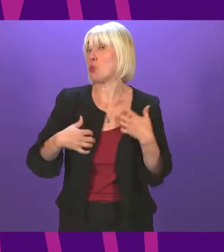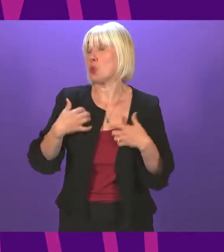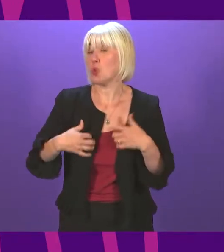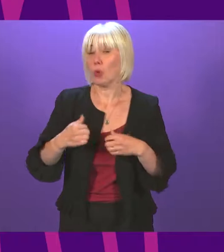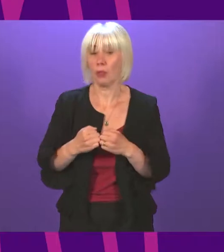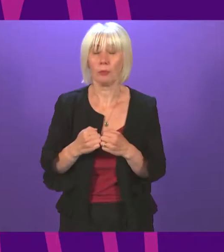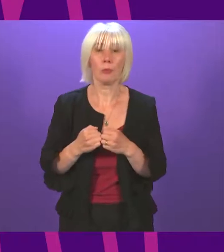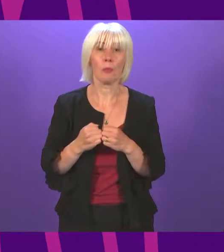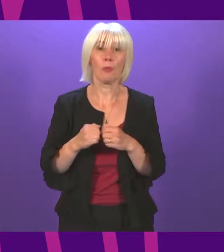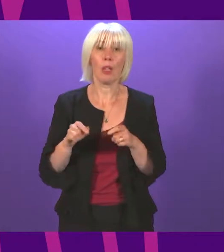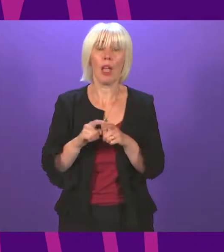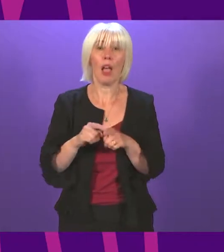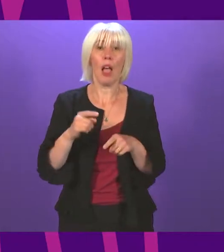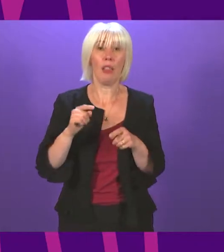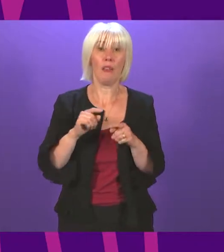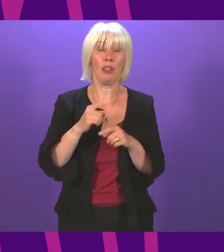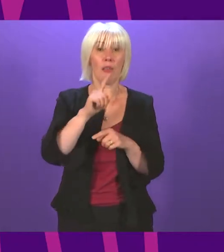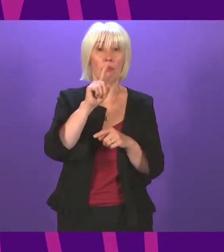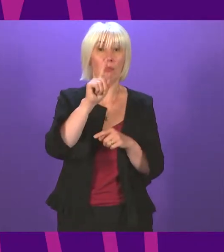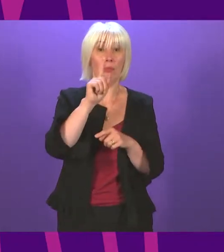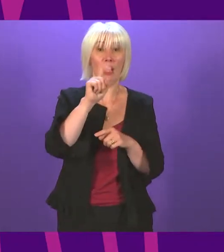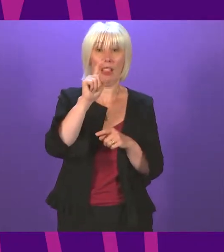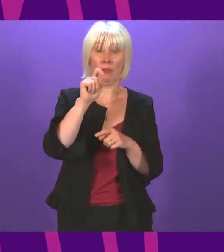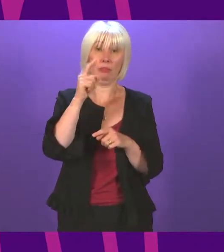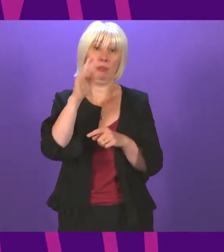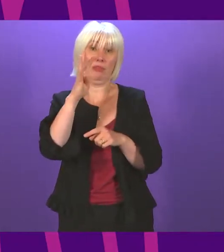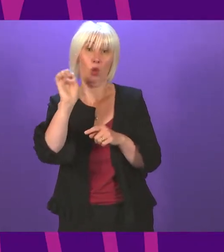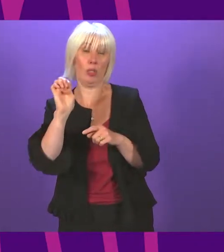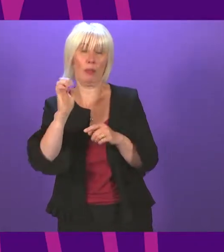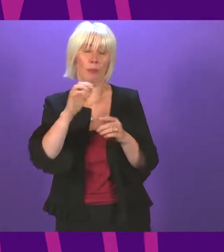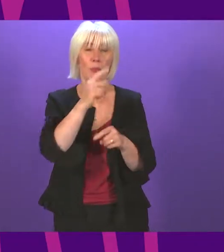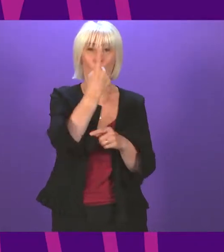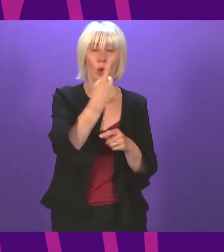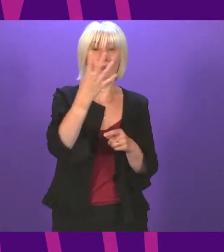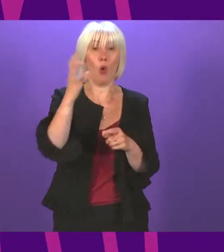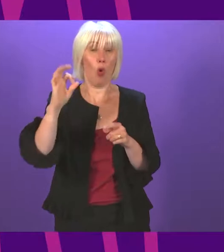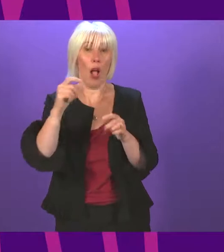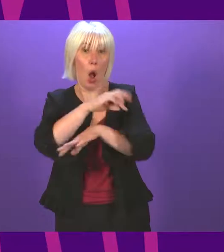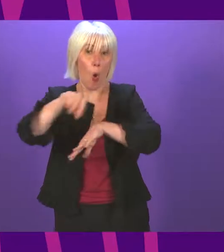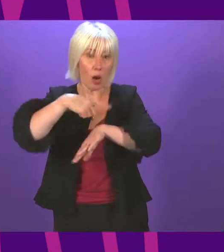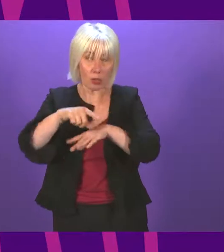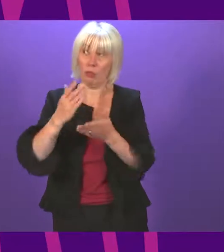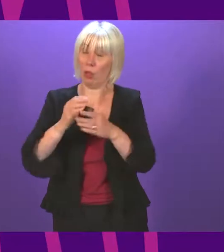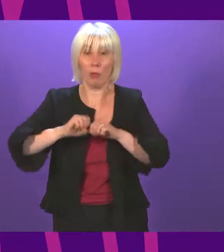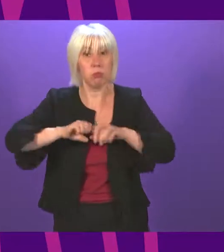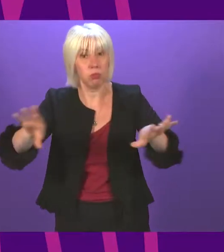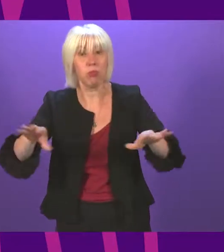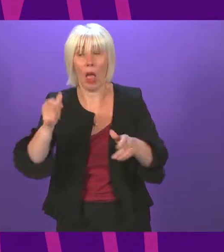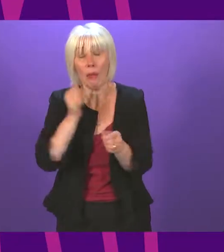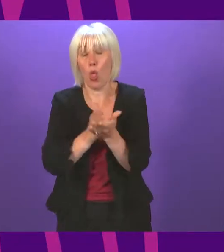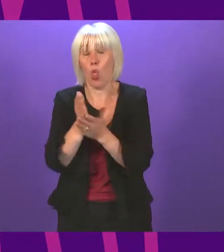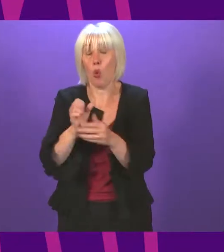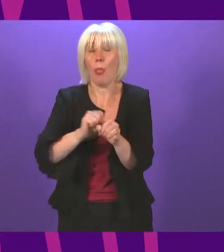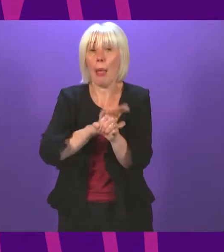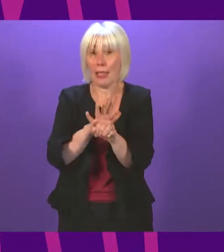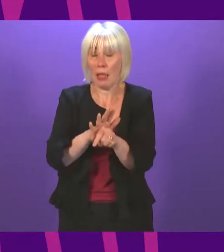Of course, the rollout of 1140 hours, again, is a massive step forward. To deliver this, despite the pandemic, I think it is a